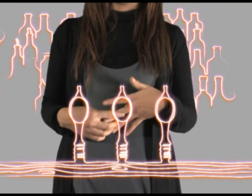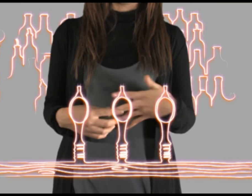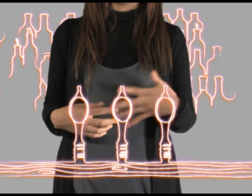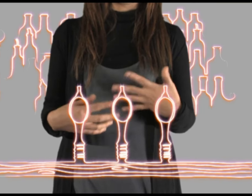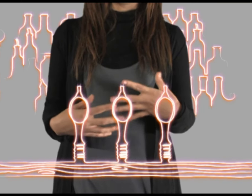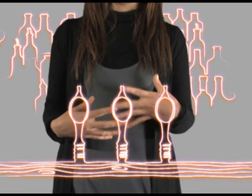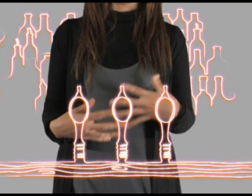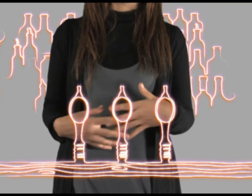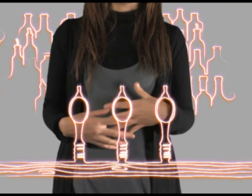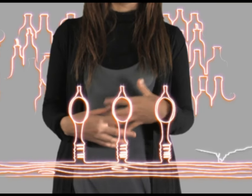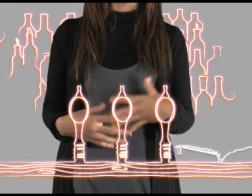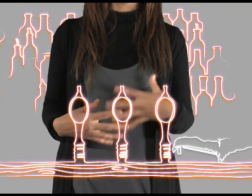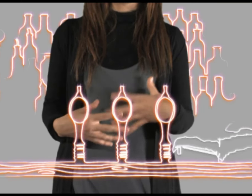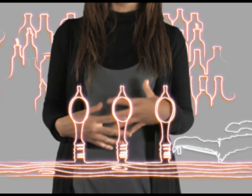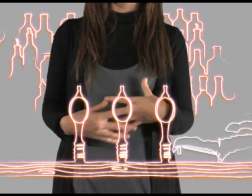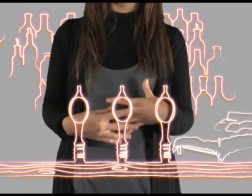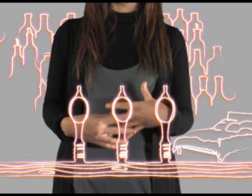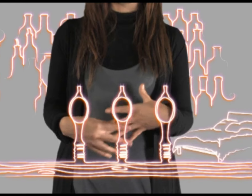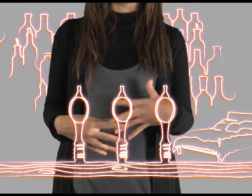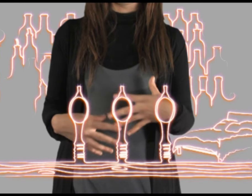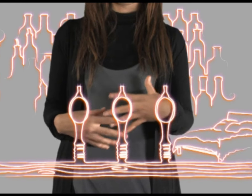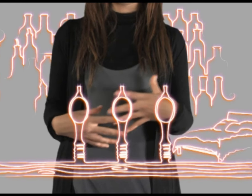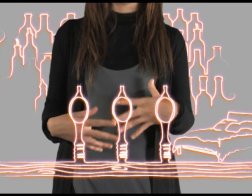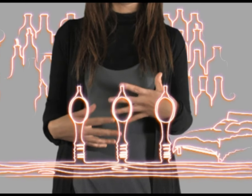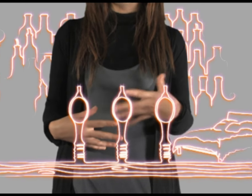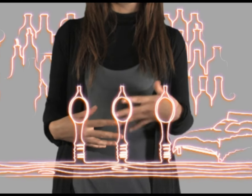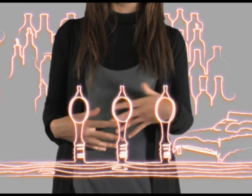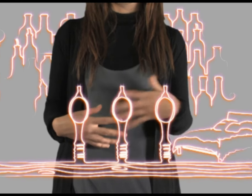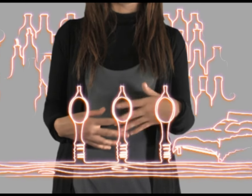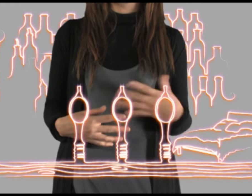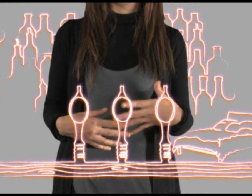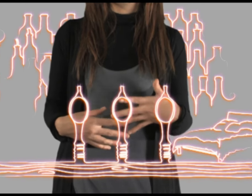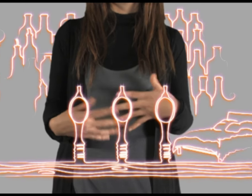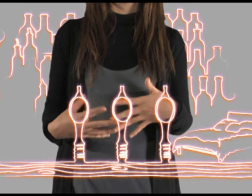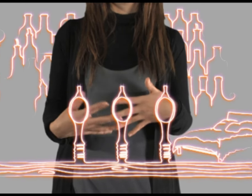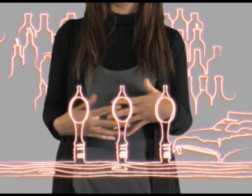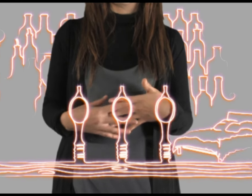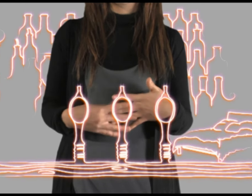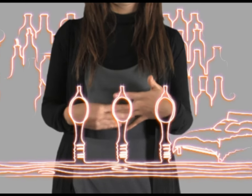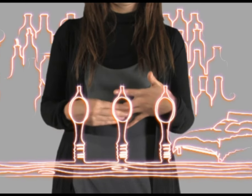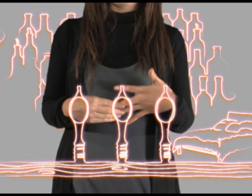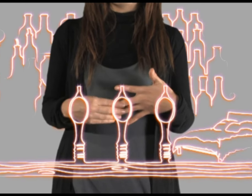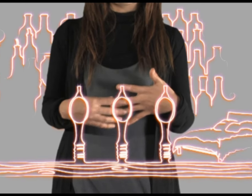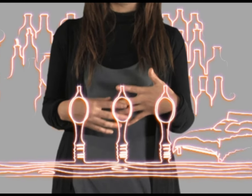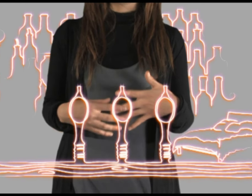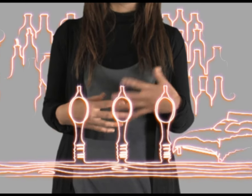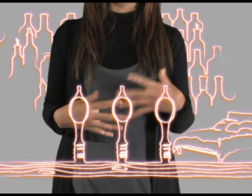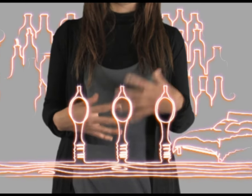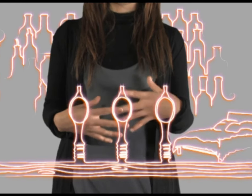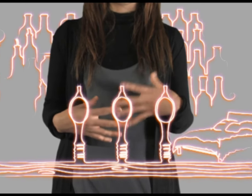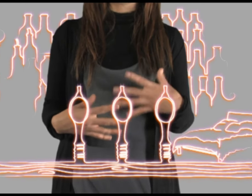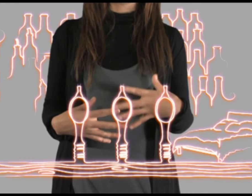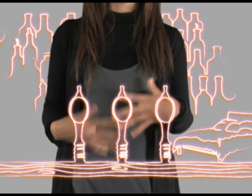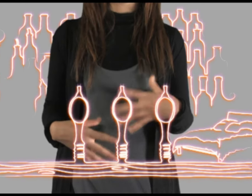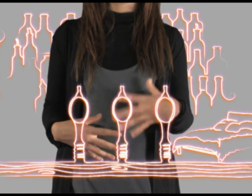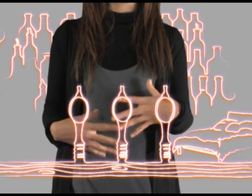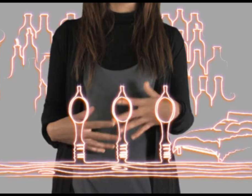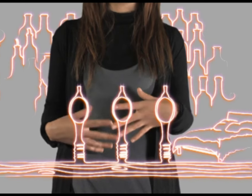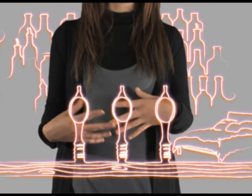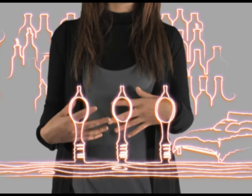I remember this night, I was so tired and I don't get out until about two or three and I just remember feeling so tired and I just wanted